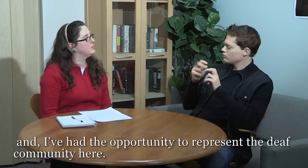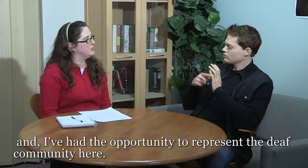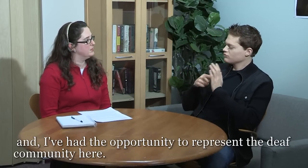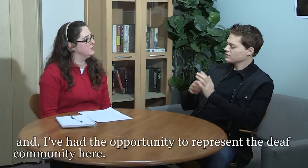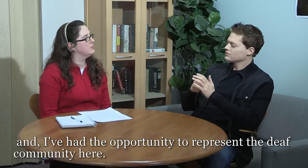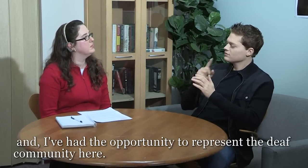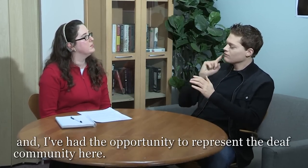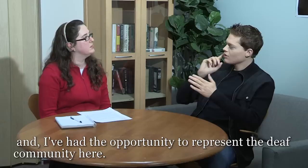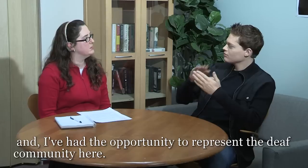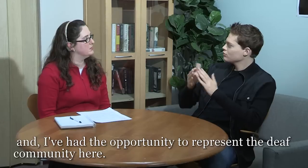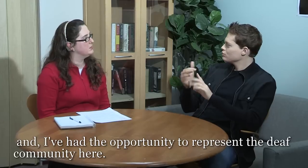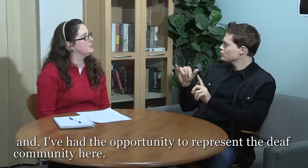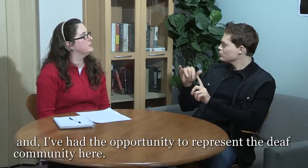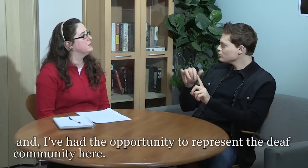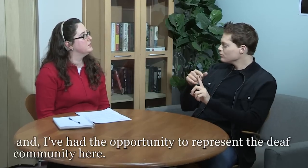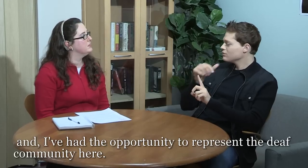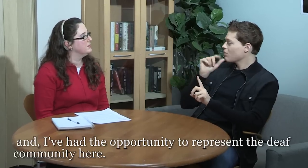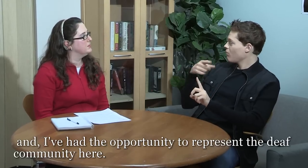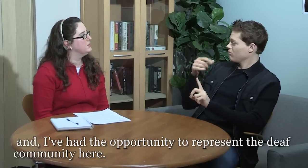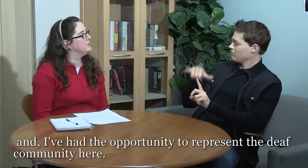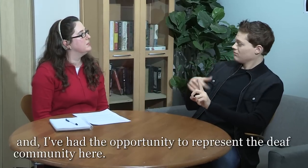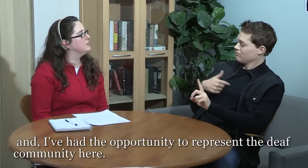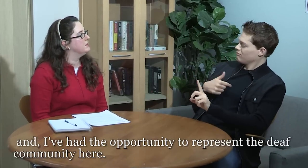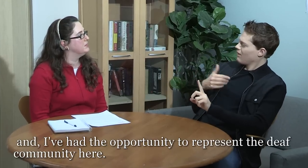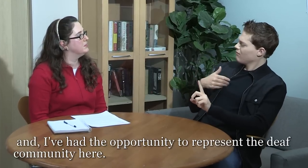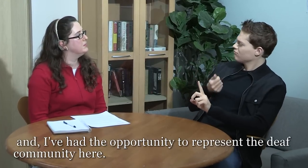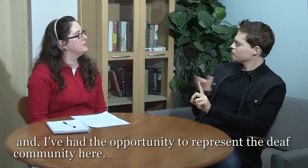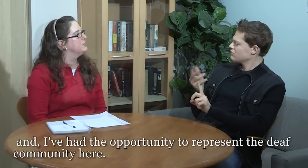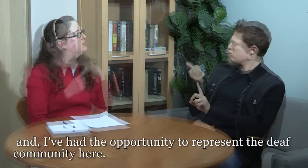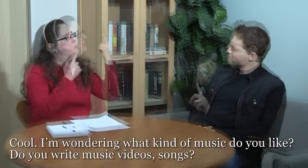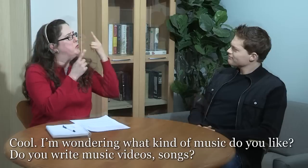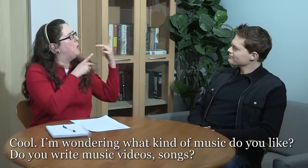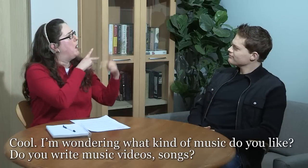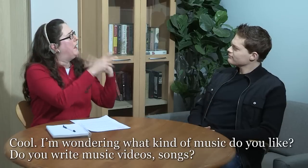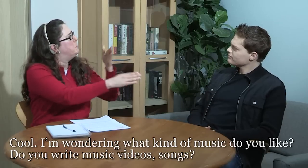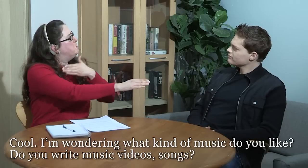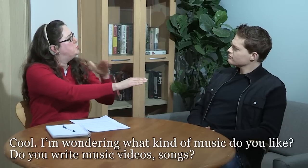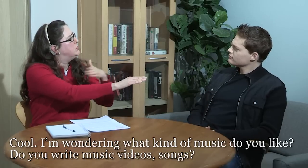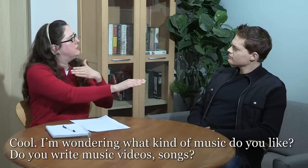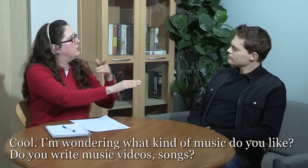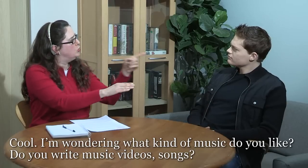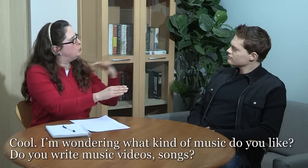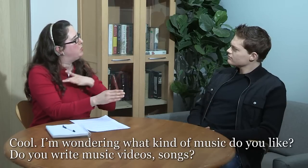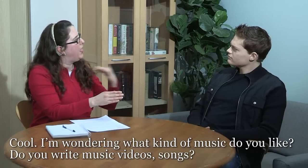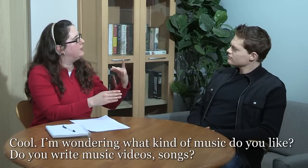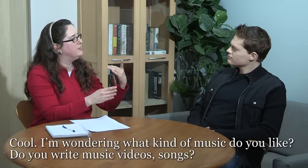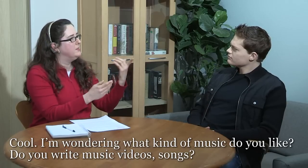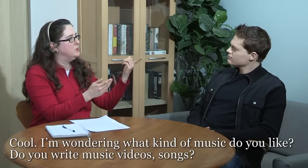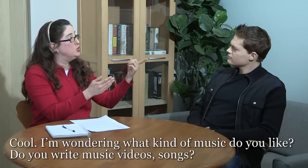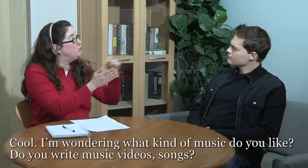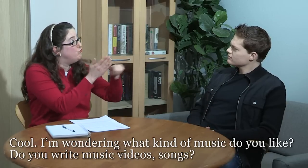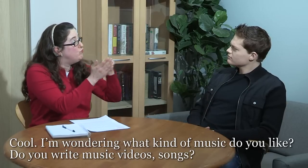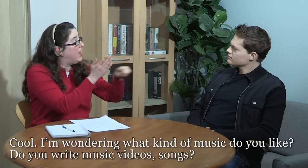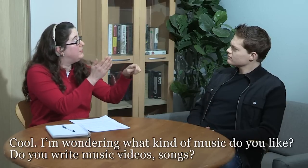I have had the opportunity to represent the deaf community here. Cool. I was wondering what kind of music you like.